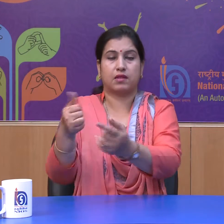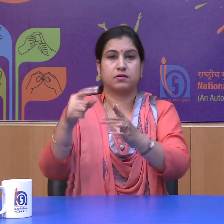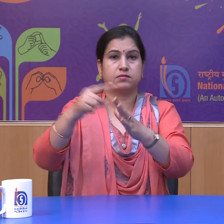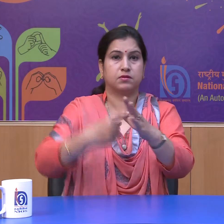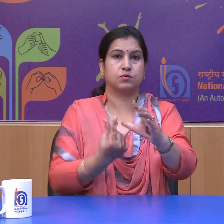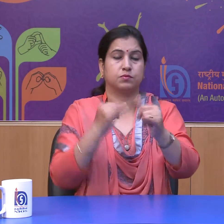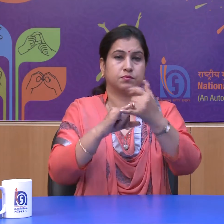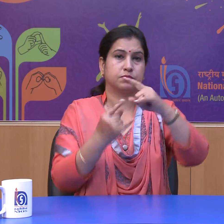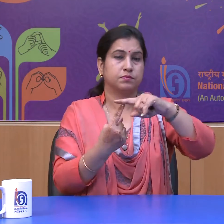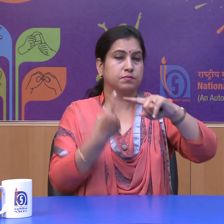court.